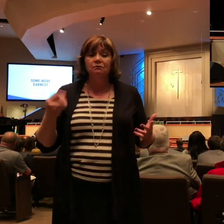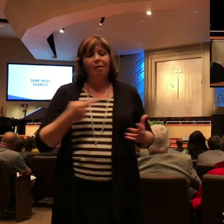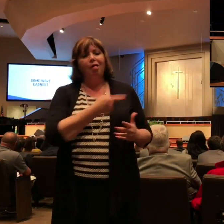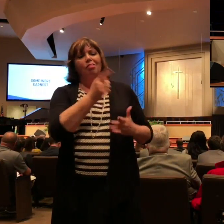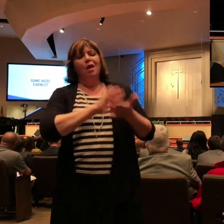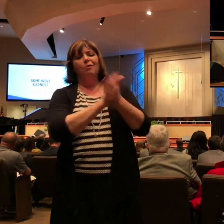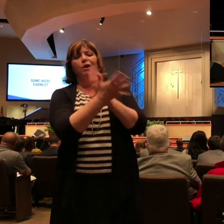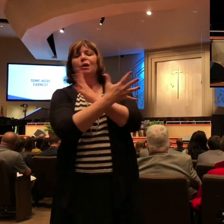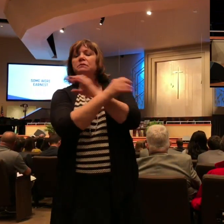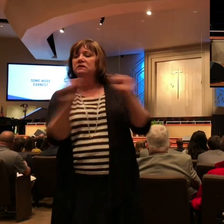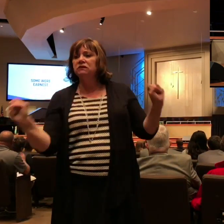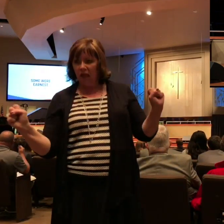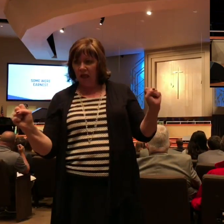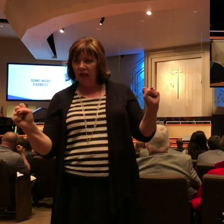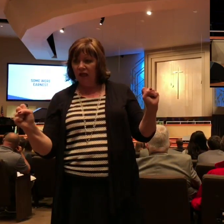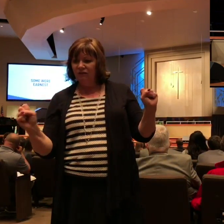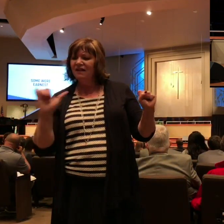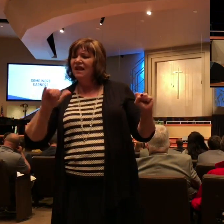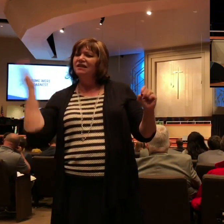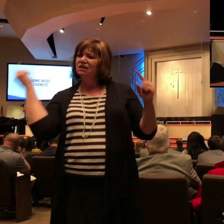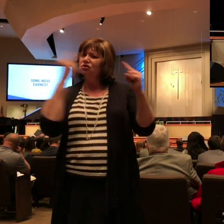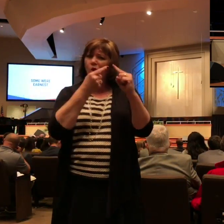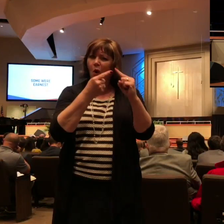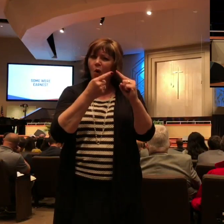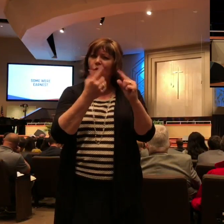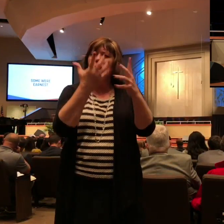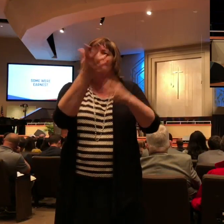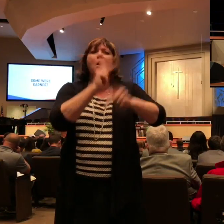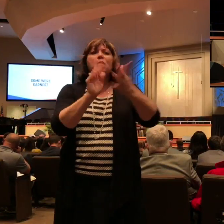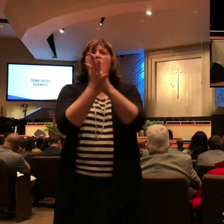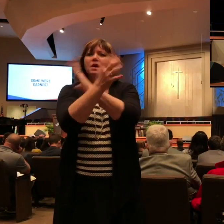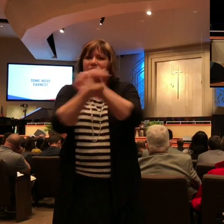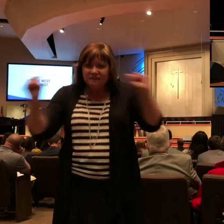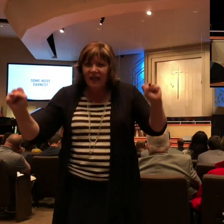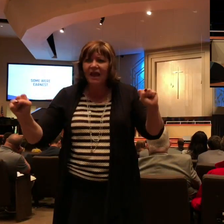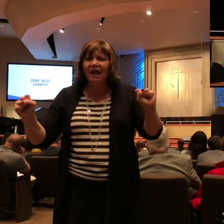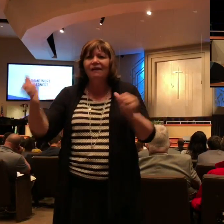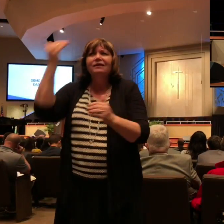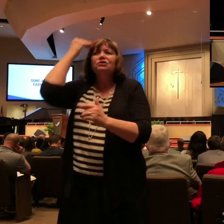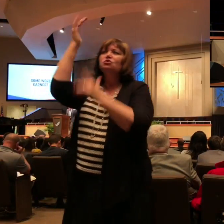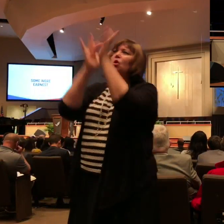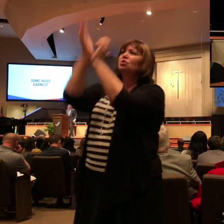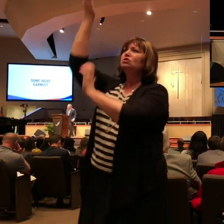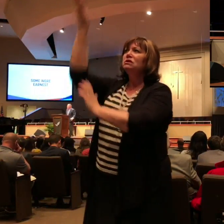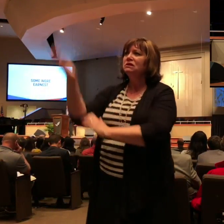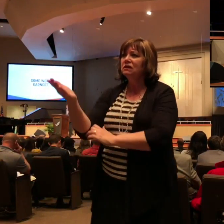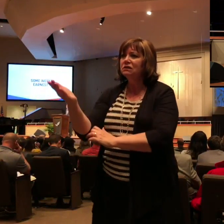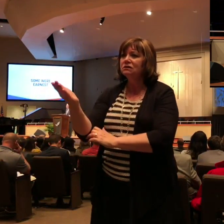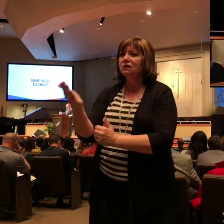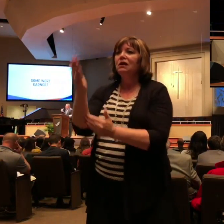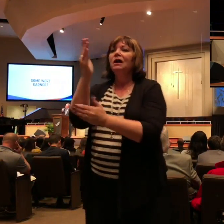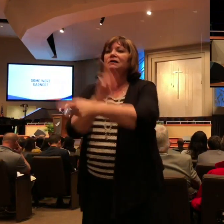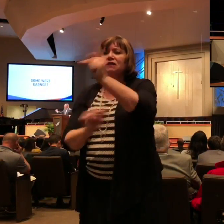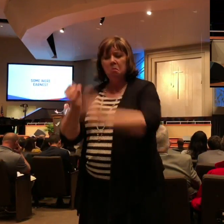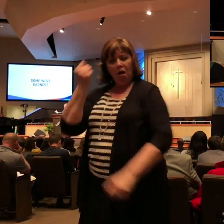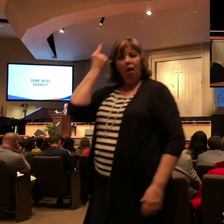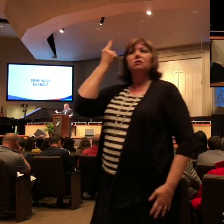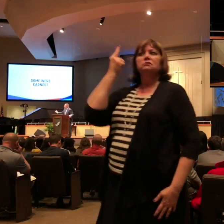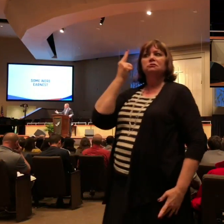one goal in this thing. I want people to know Jesus. And there were some men who caught that and who took it